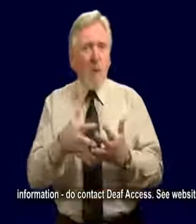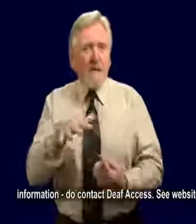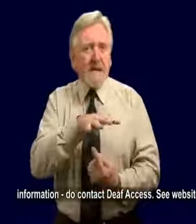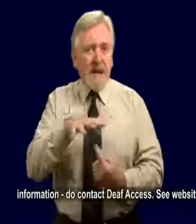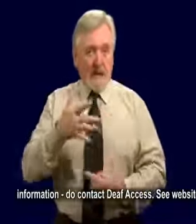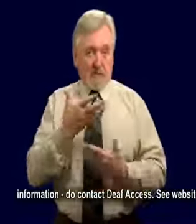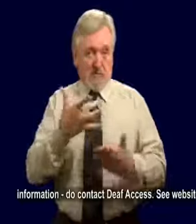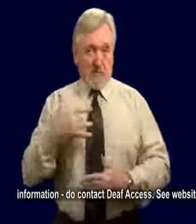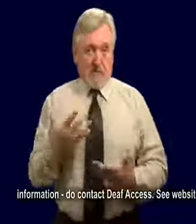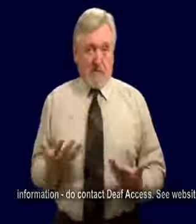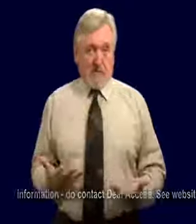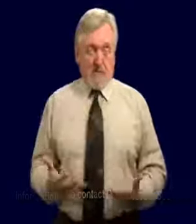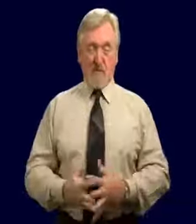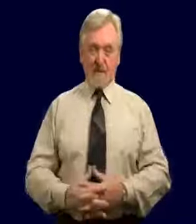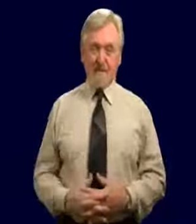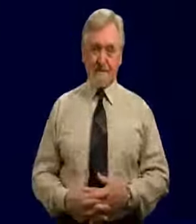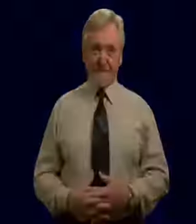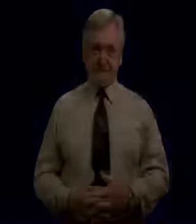.deafaccess.co.uk